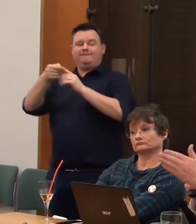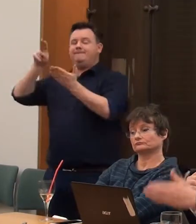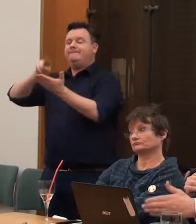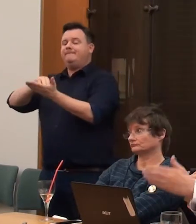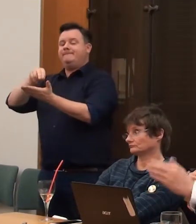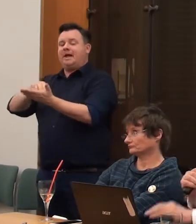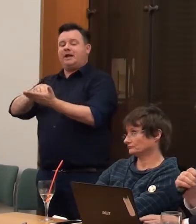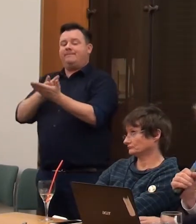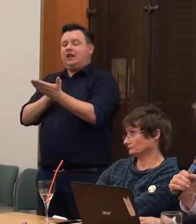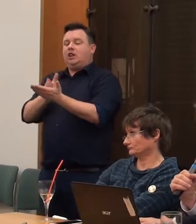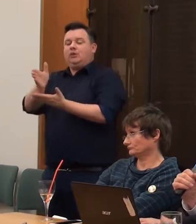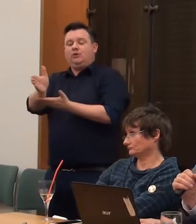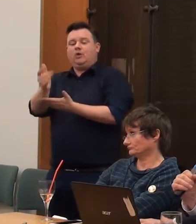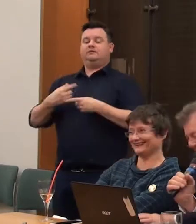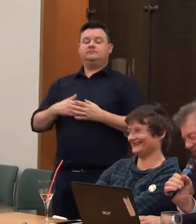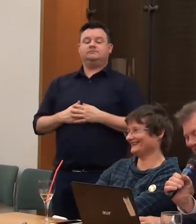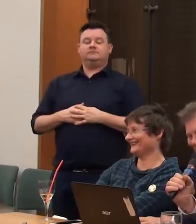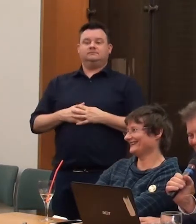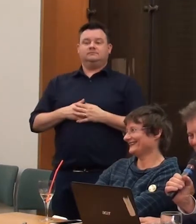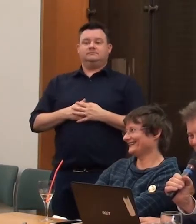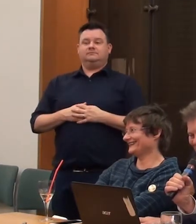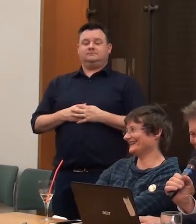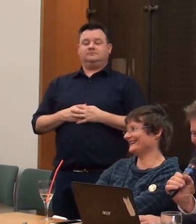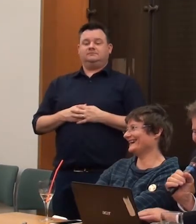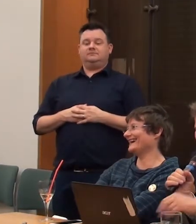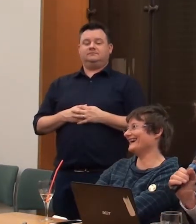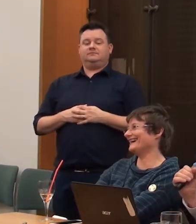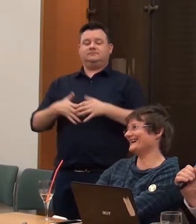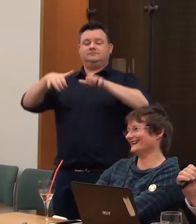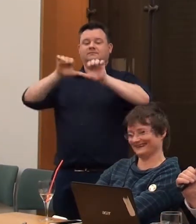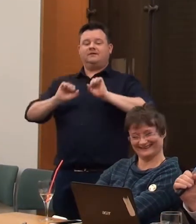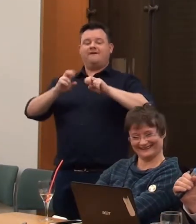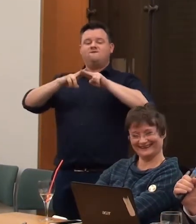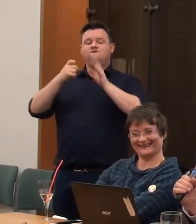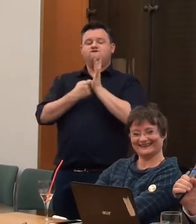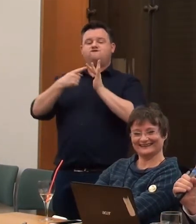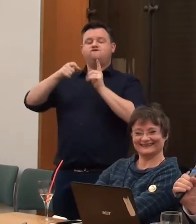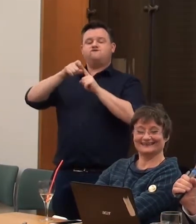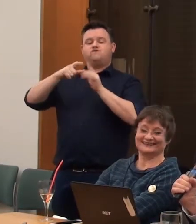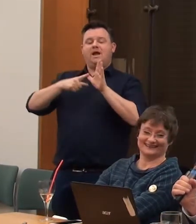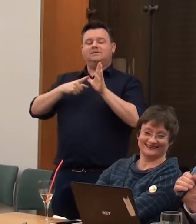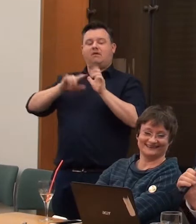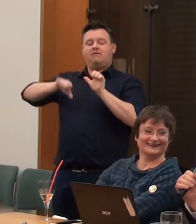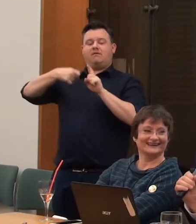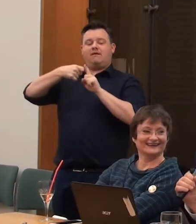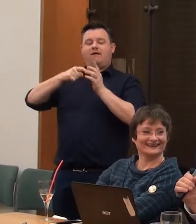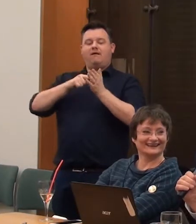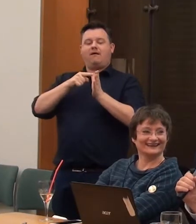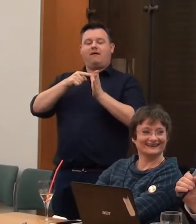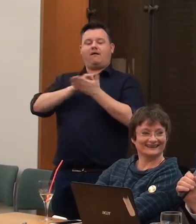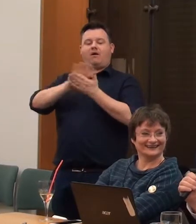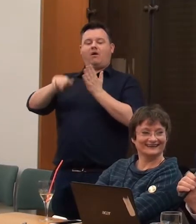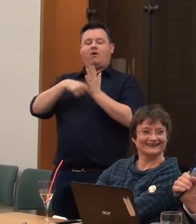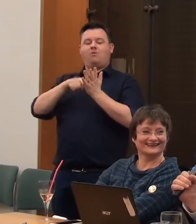which she had gone through all of her life. Frida Kahlo was perhaps an inspiration